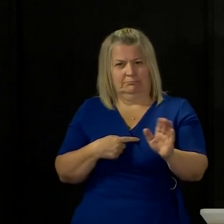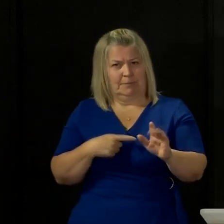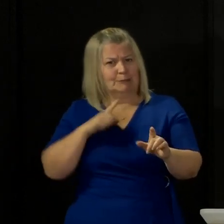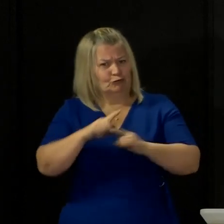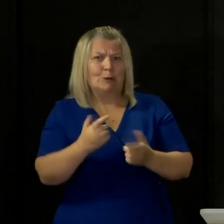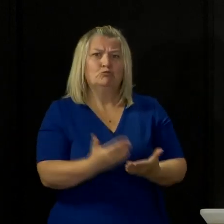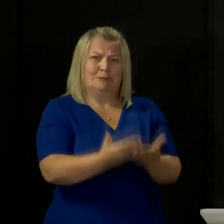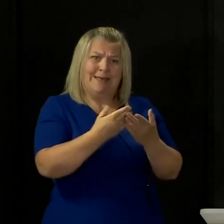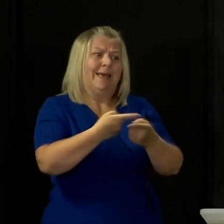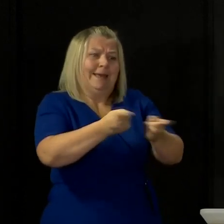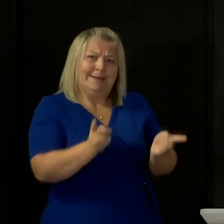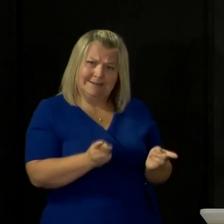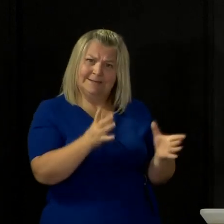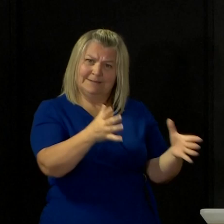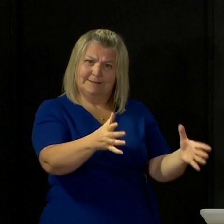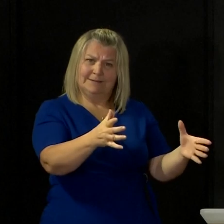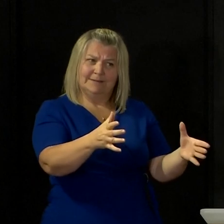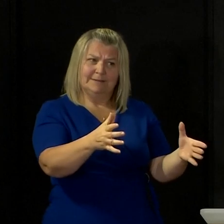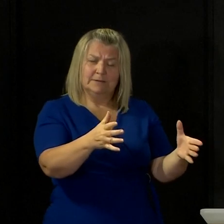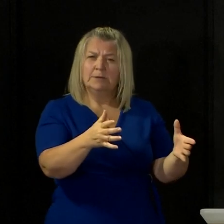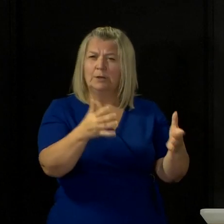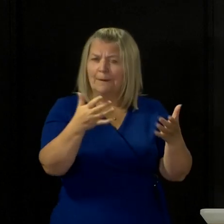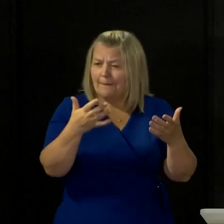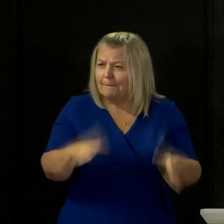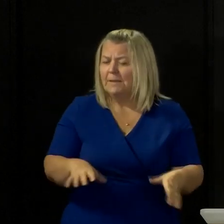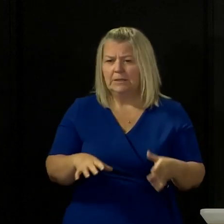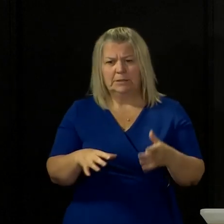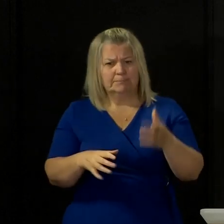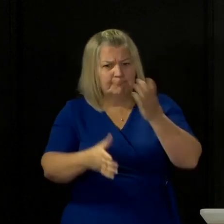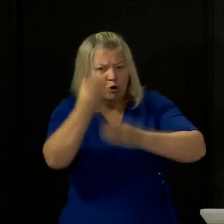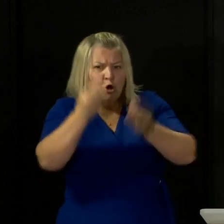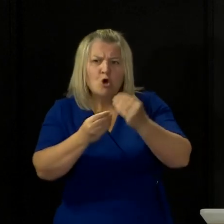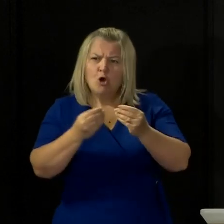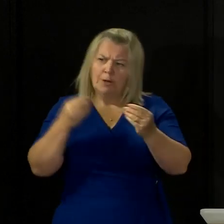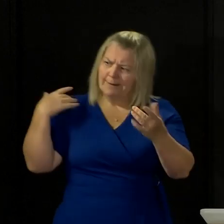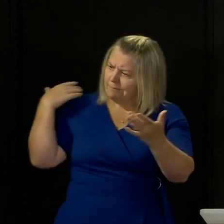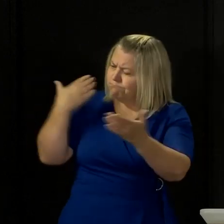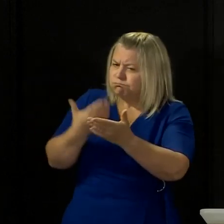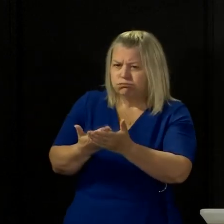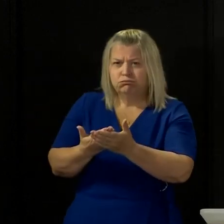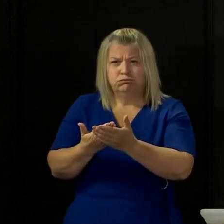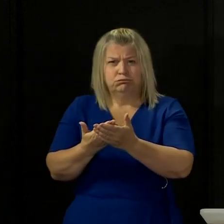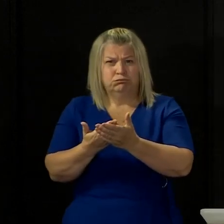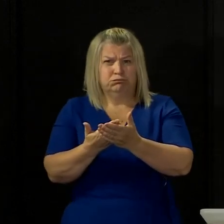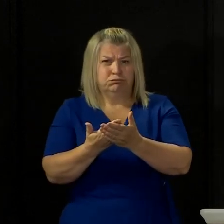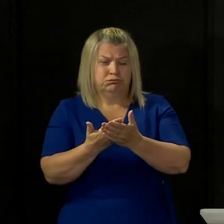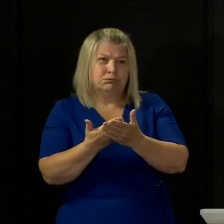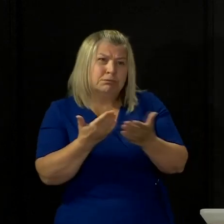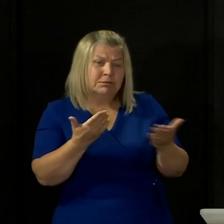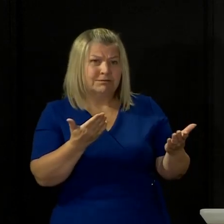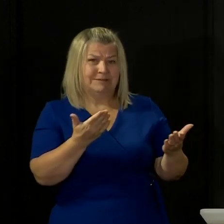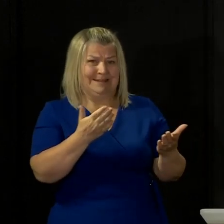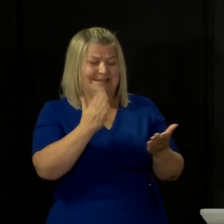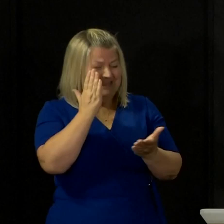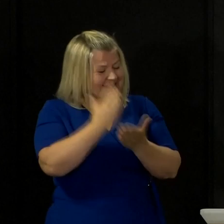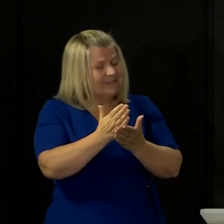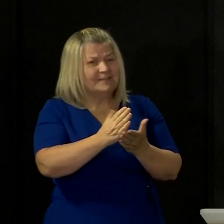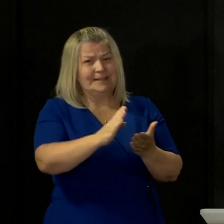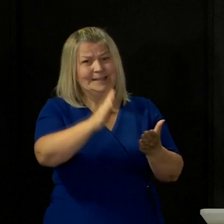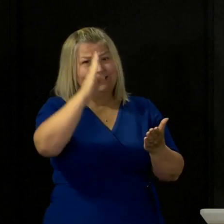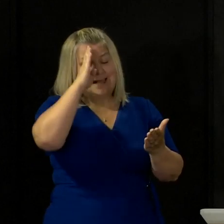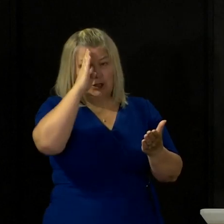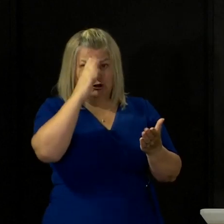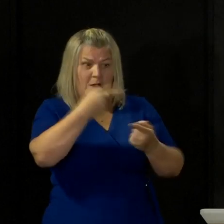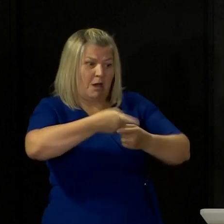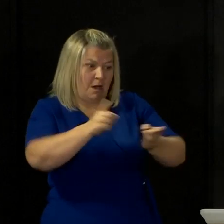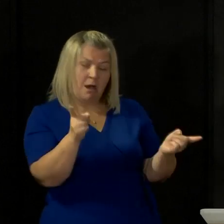things that we have been learning about this virus over the past few weeks are that it is really dangerous for particular groups in society,